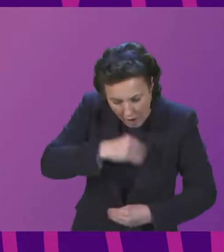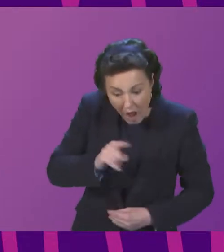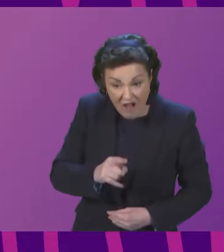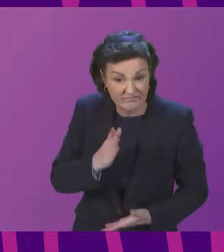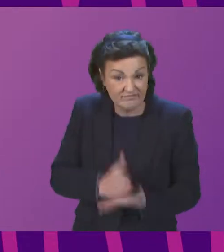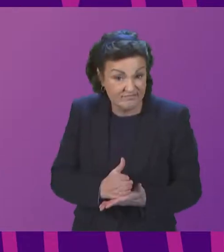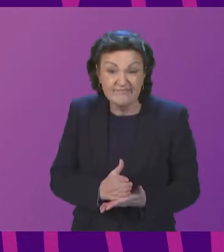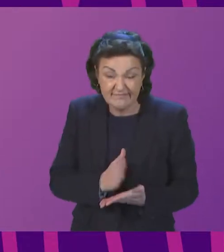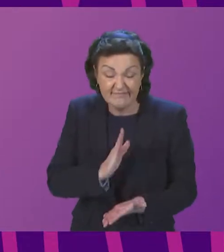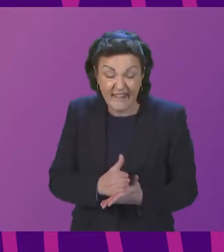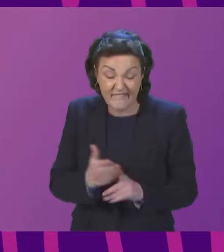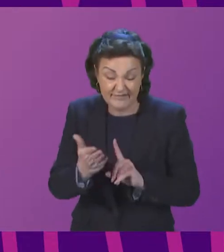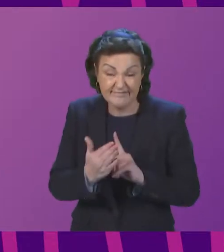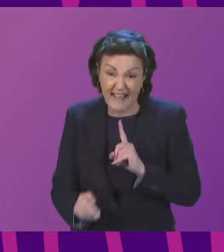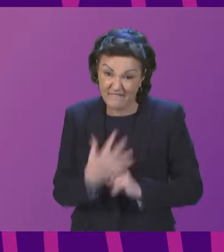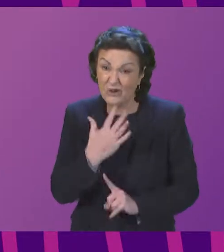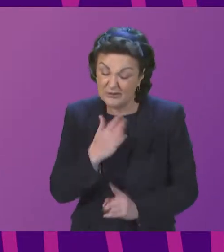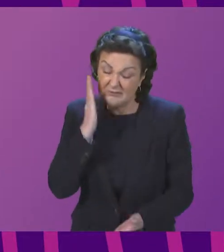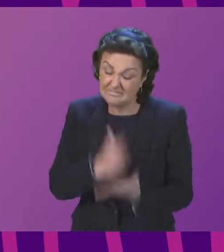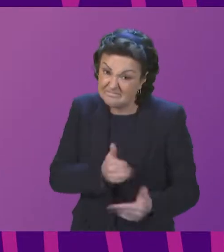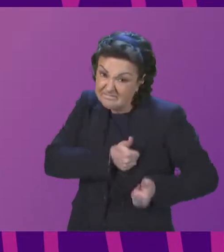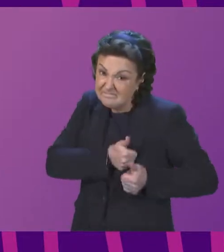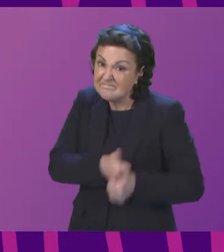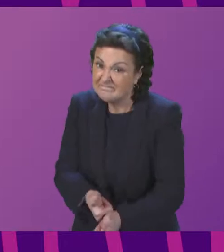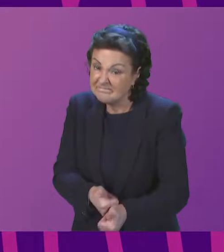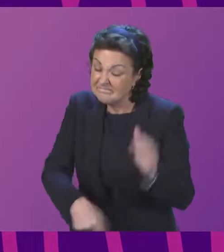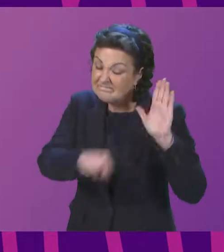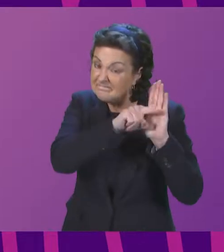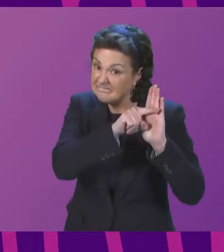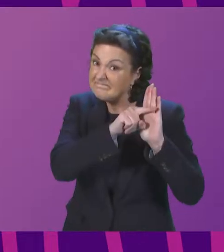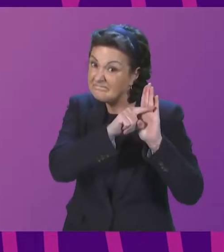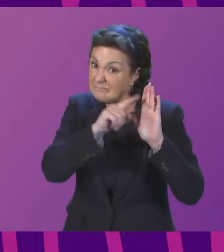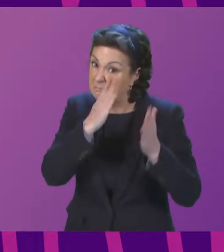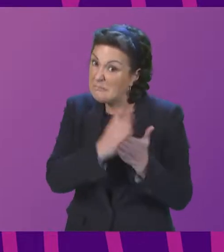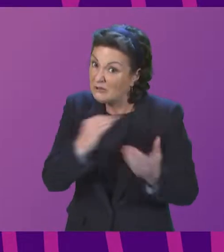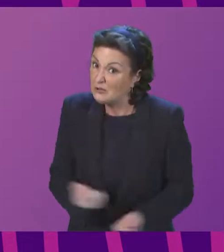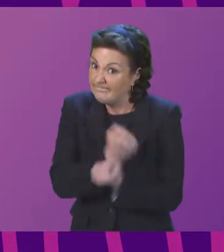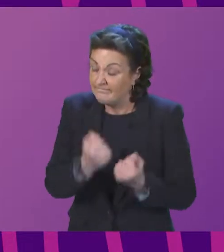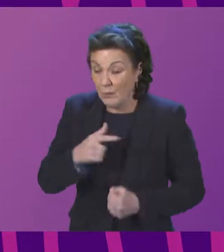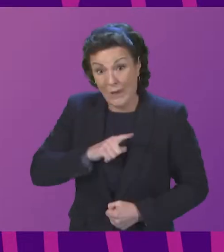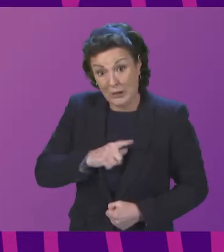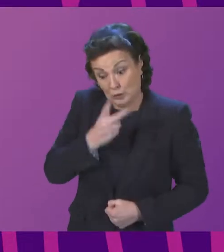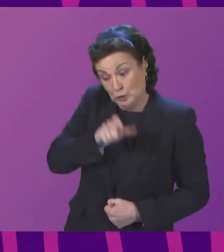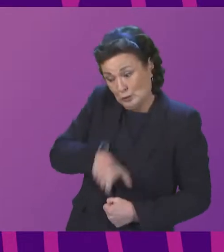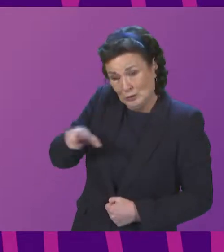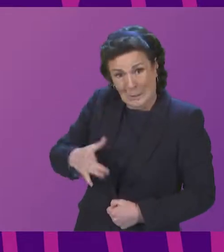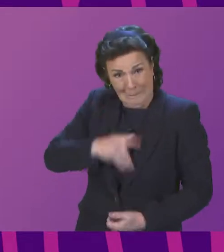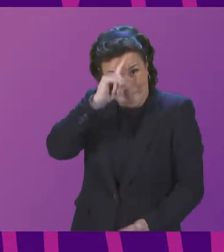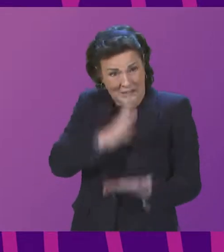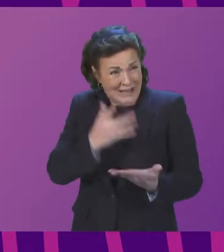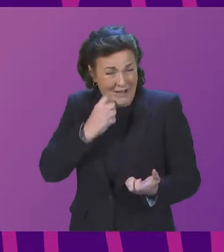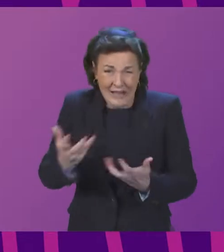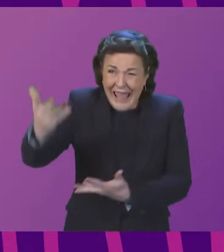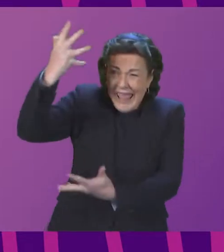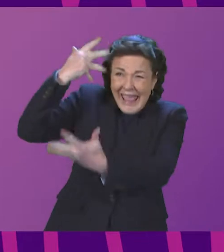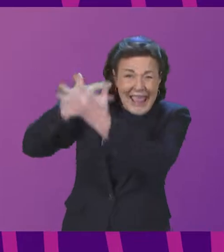woodlands and I therefore hope the committee will support the aims of the petition. The petitioners do believe that our ancient and native woodlands